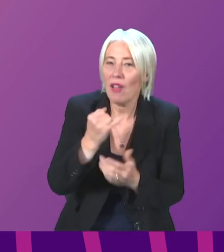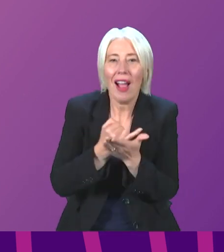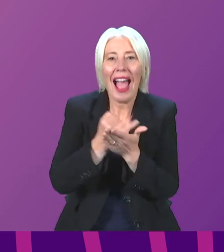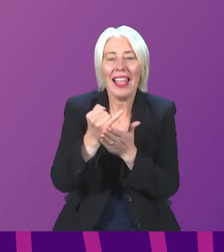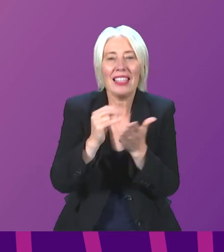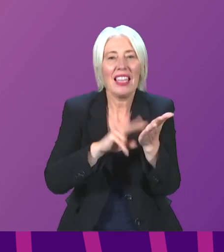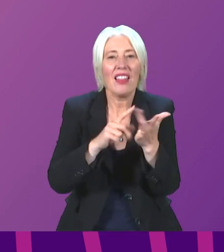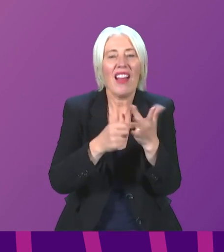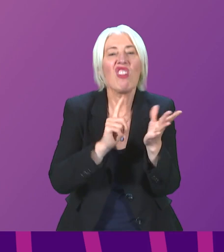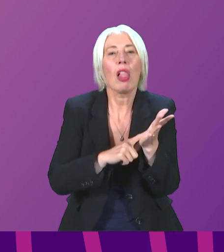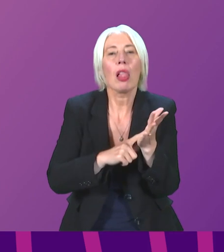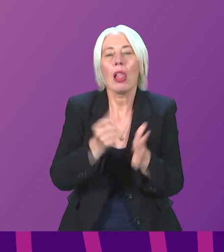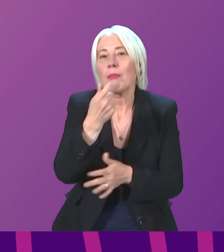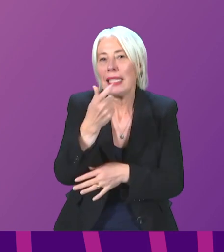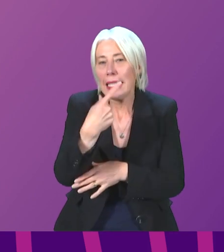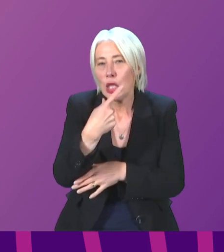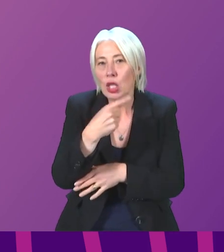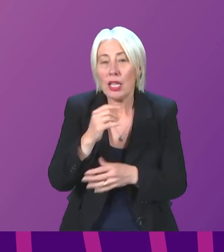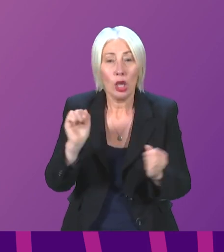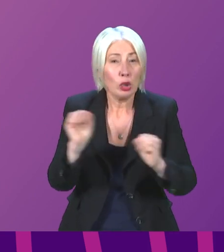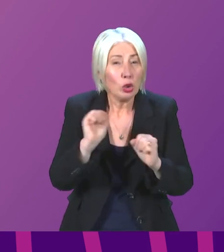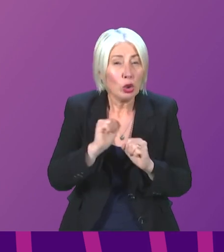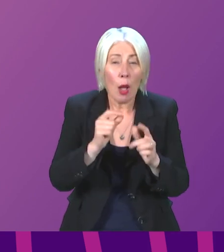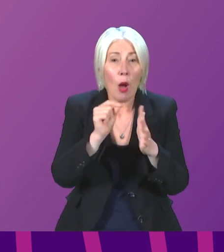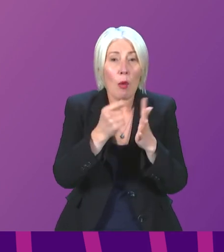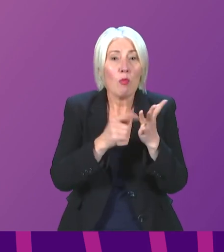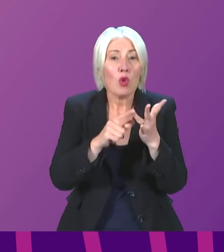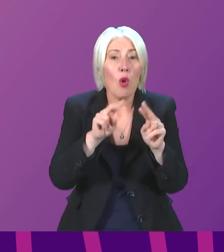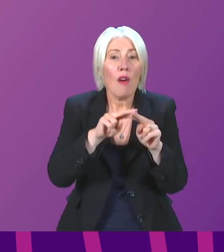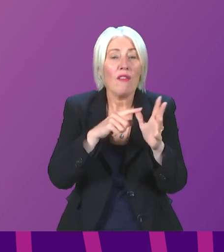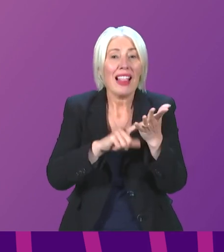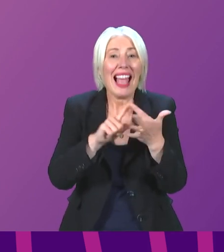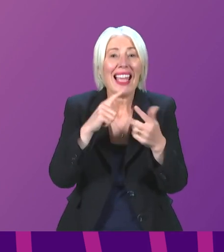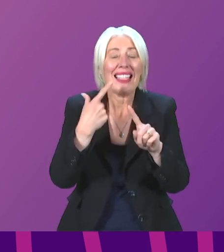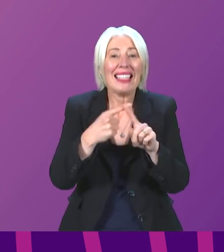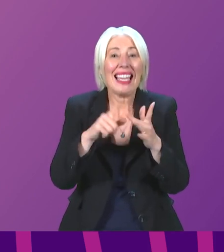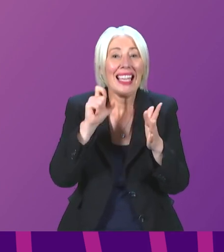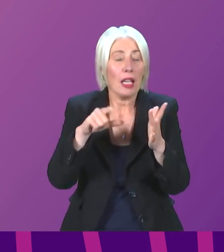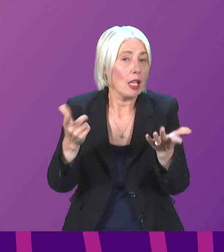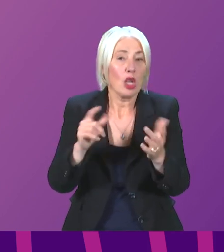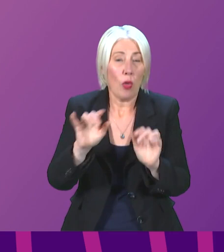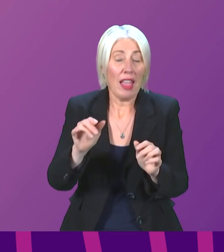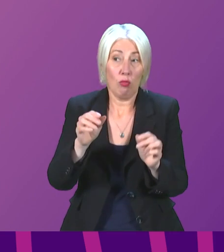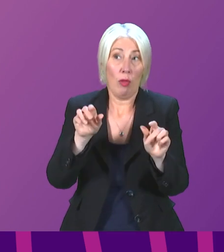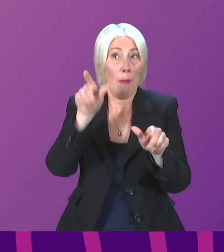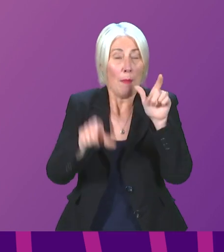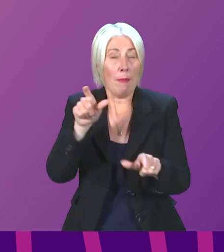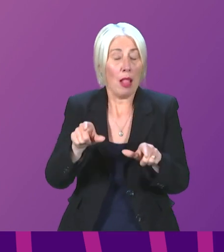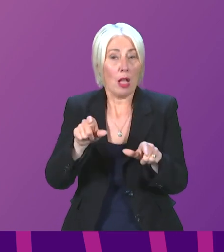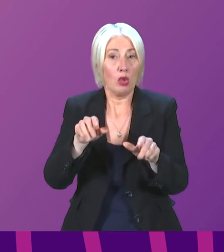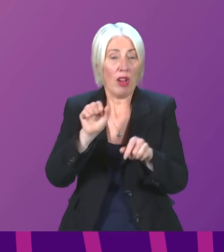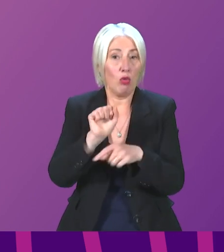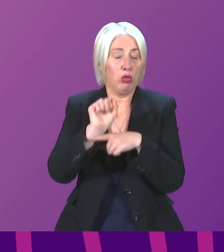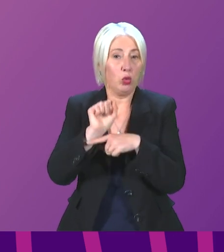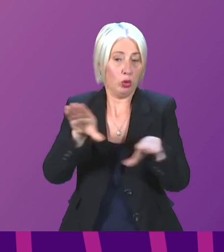medication. And we have yet to see the use of prophylaxis prevent those most at risk from getting COVID in the first place.